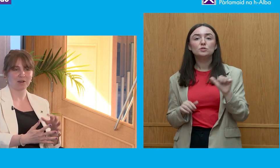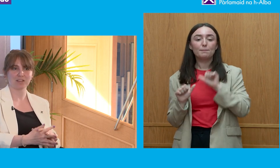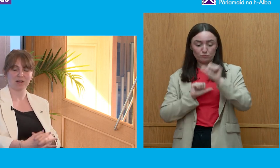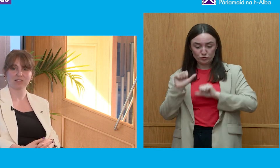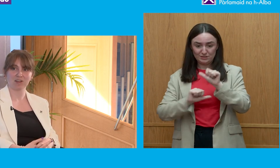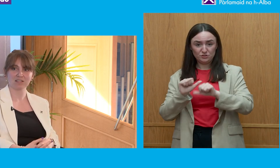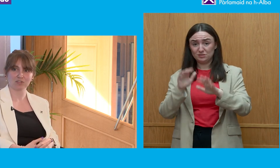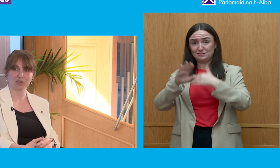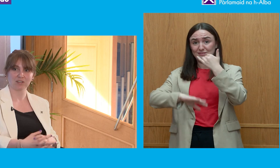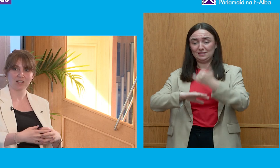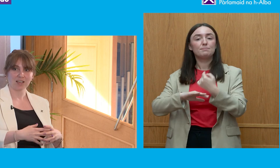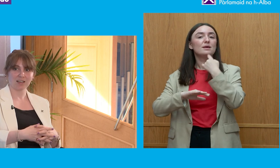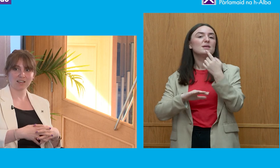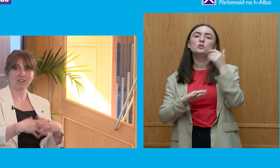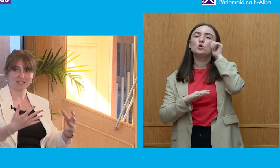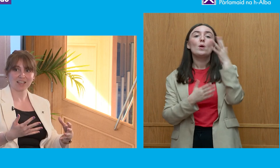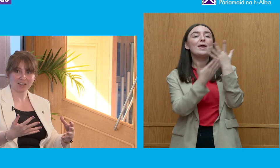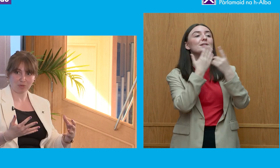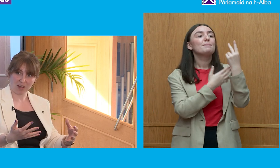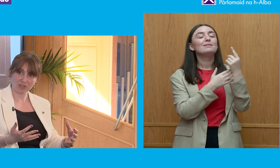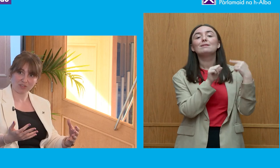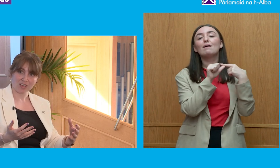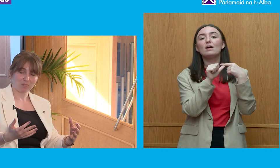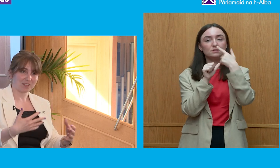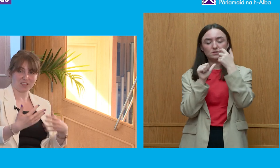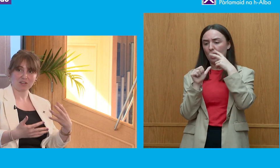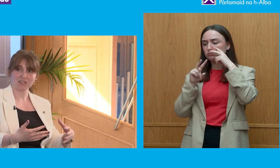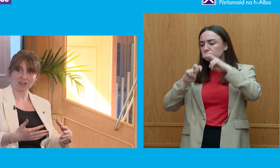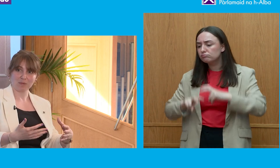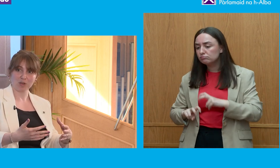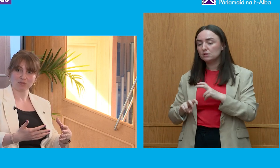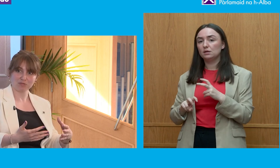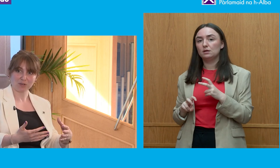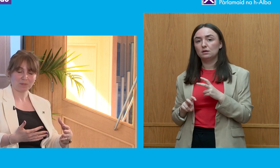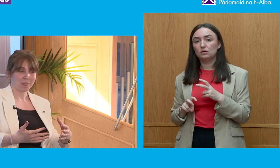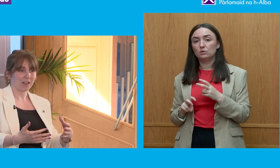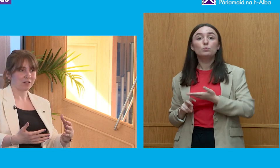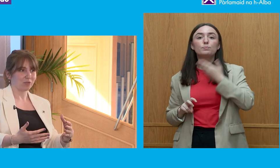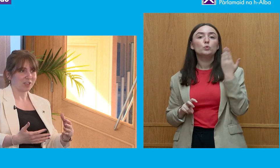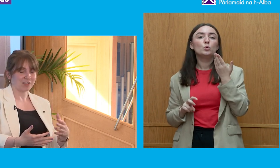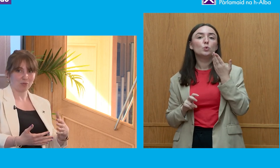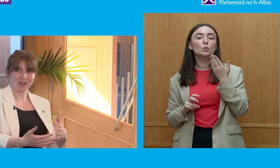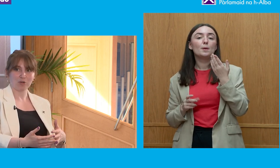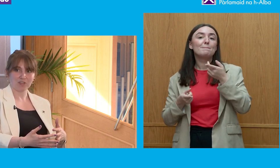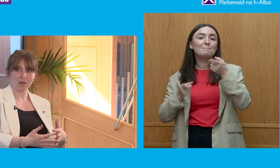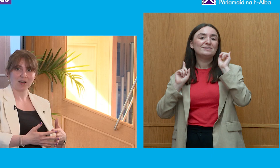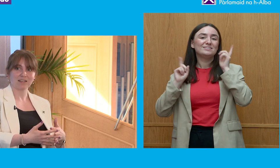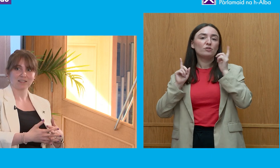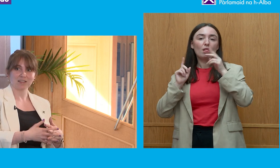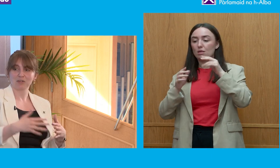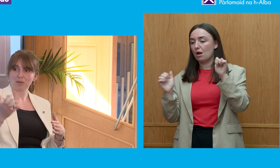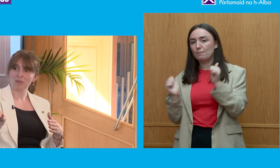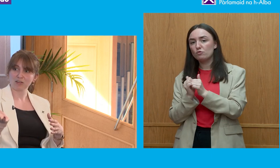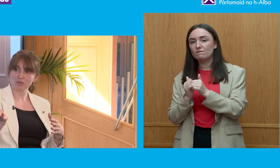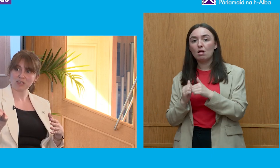I've mentioned this earlier about independent advisors who can investigate without ministerial approval and we need way more of that in